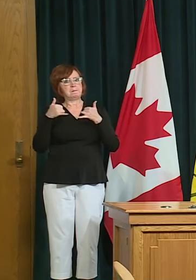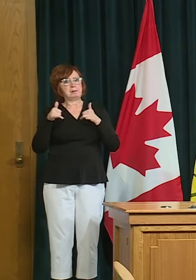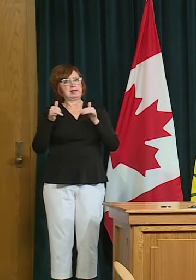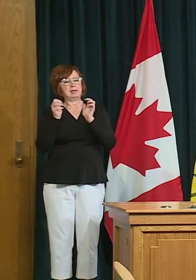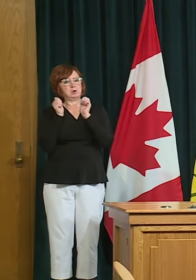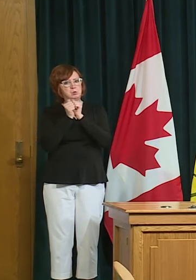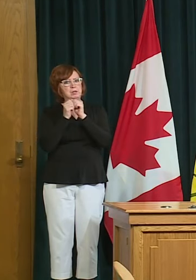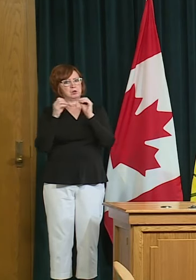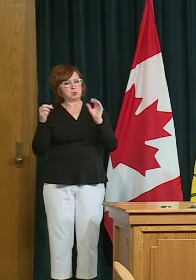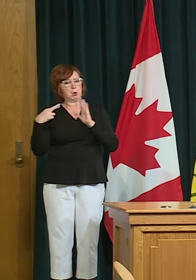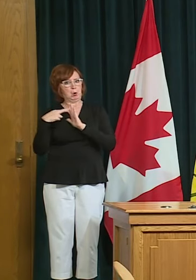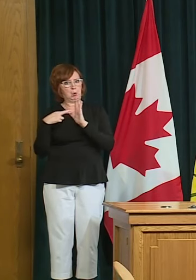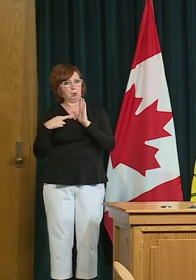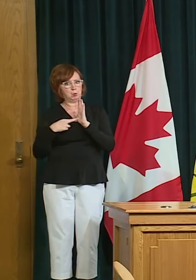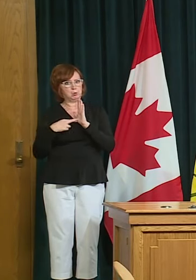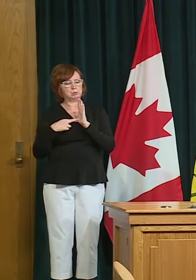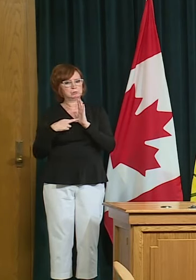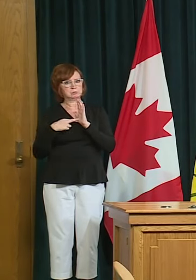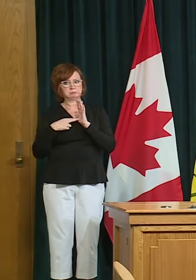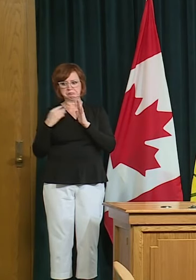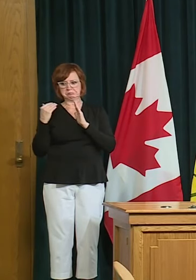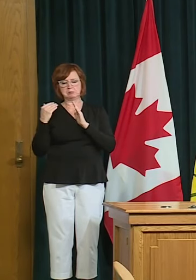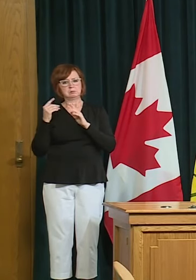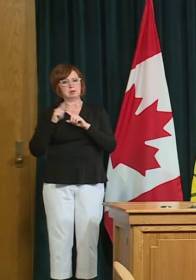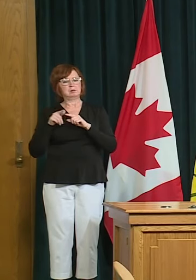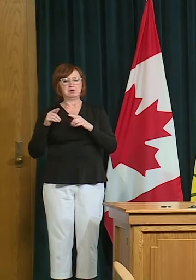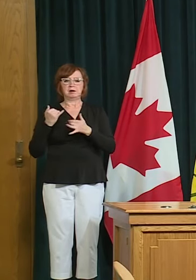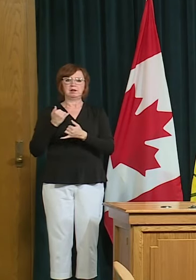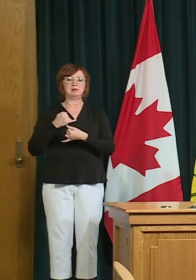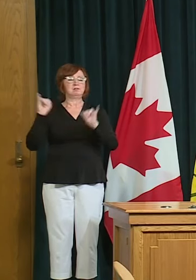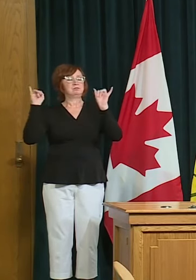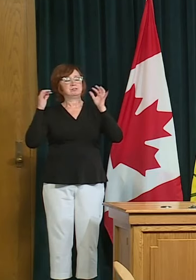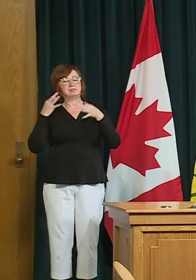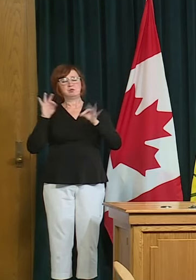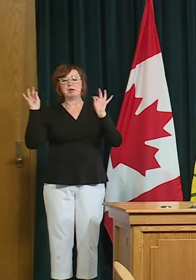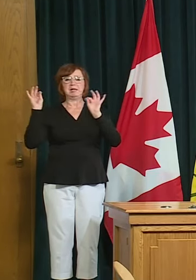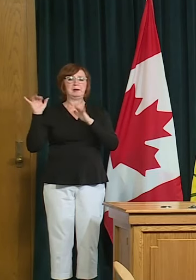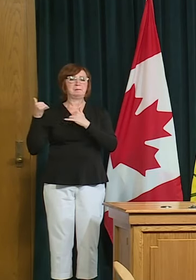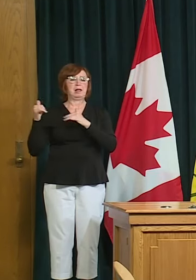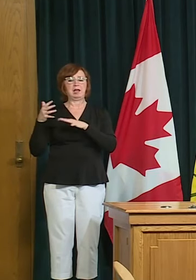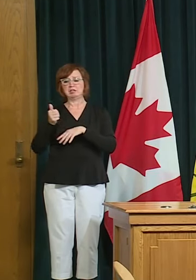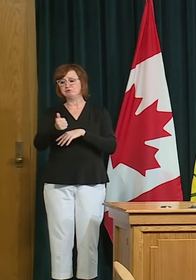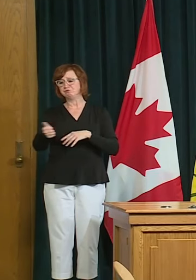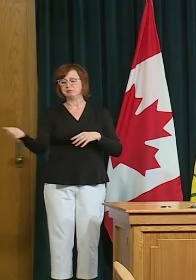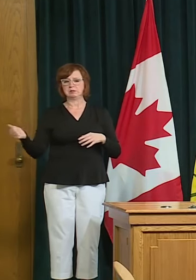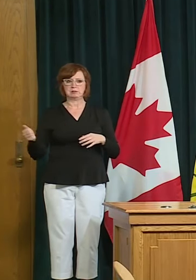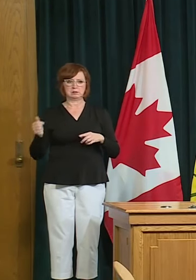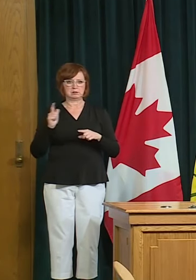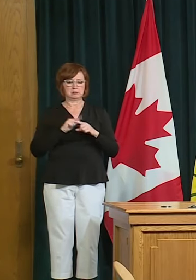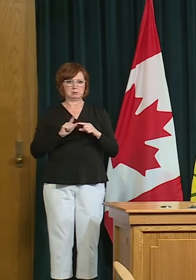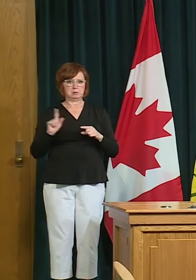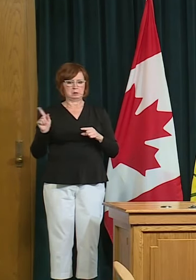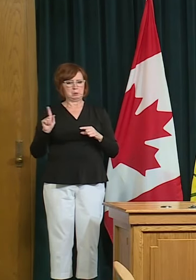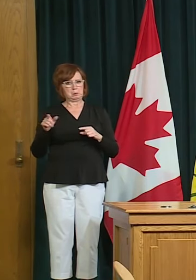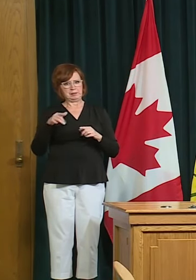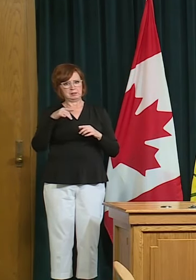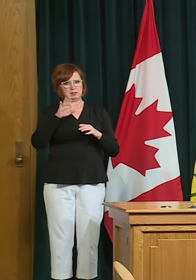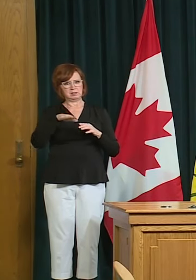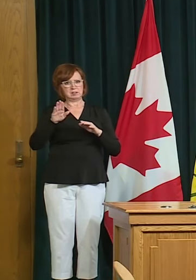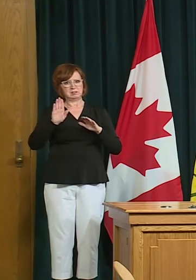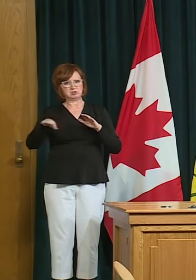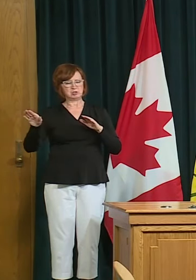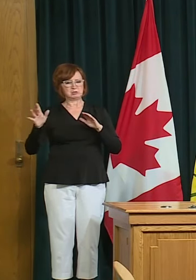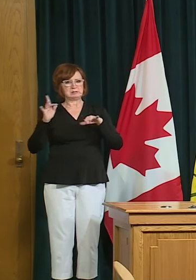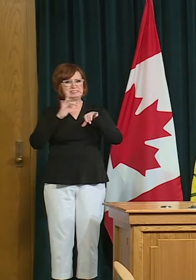uh but i think the remaining concern was just around multi-touch services like play structures that we just need a bit more thought uh